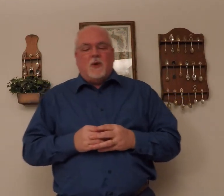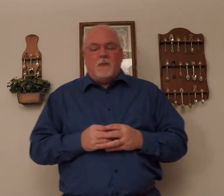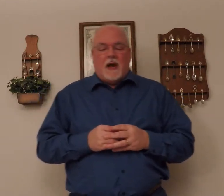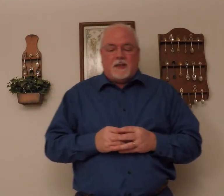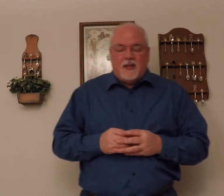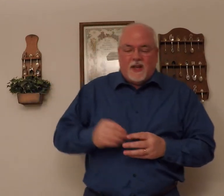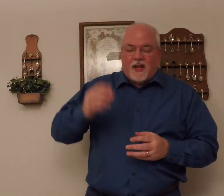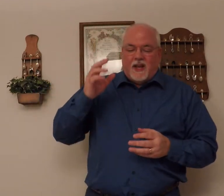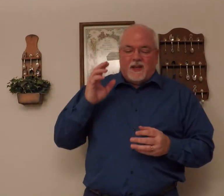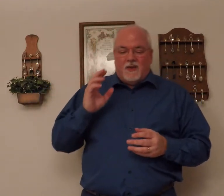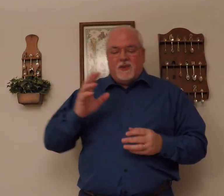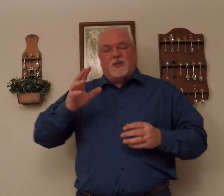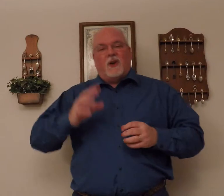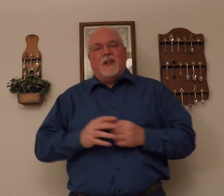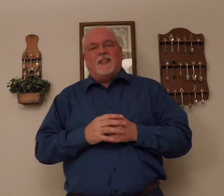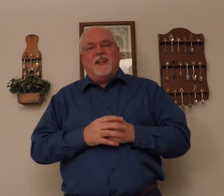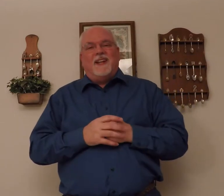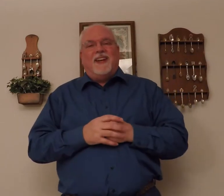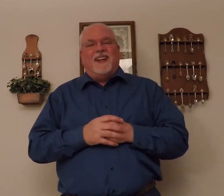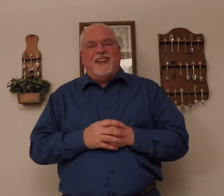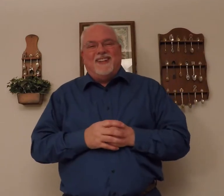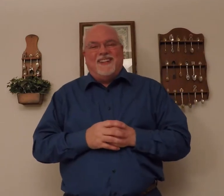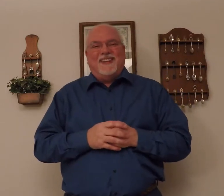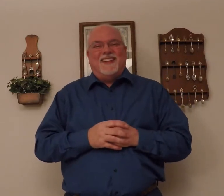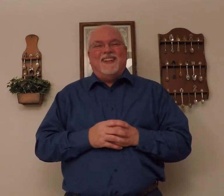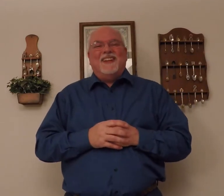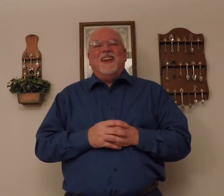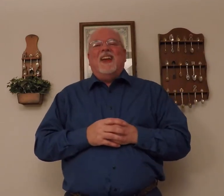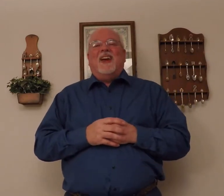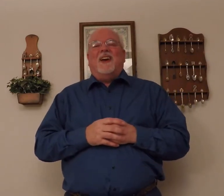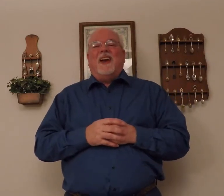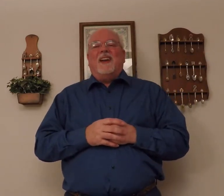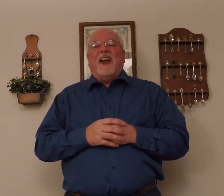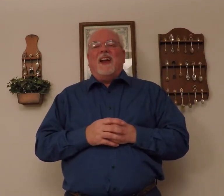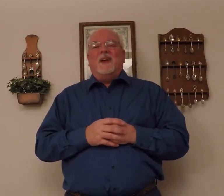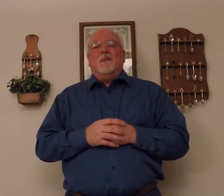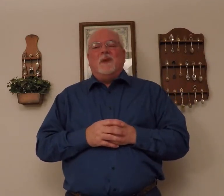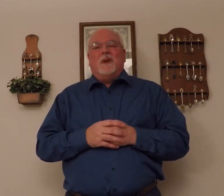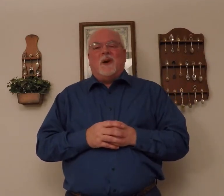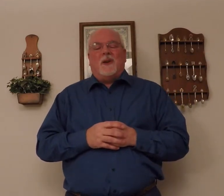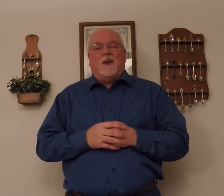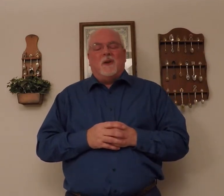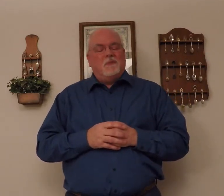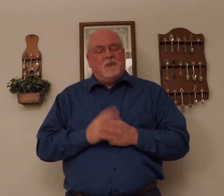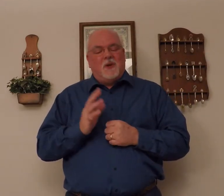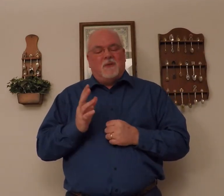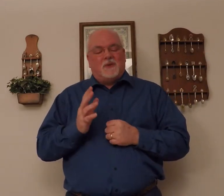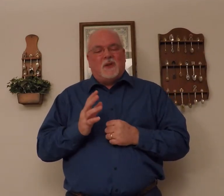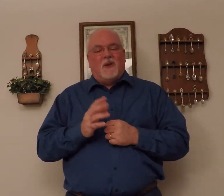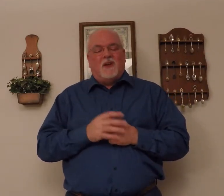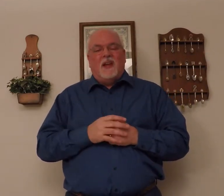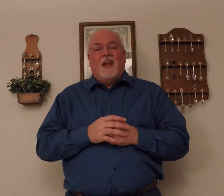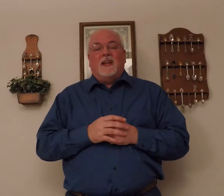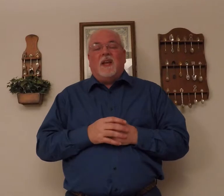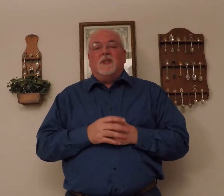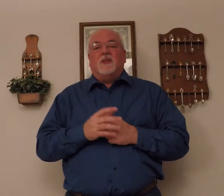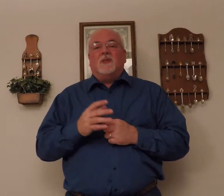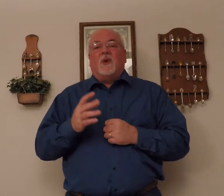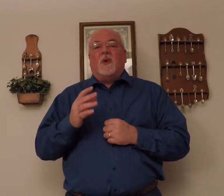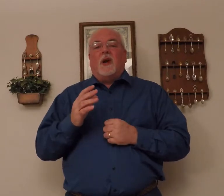soapbox and you can start listening again. All right. I come to the garden alone. Beautiful song. Tells a story